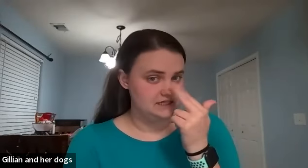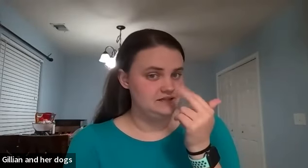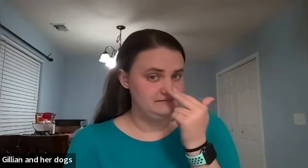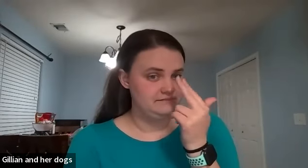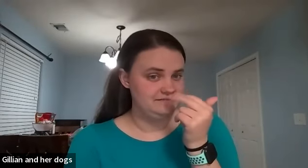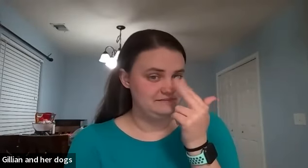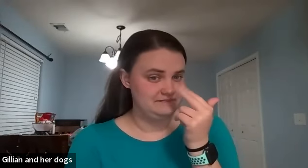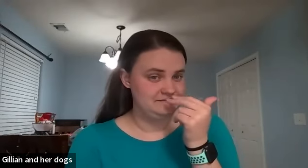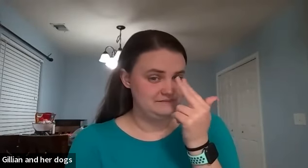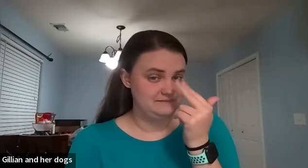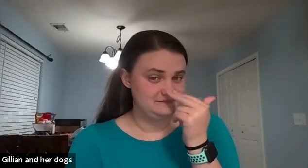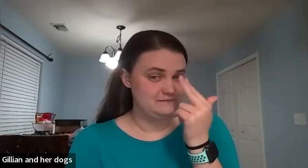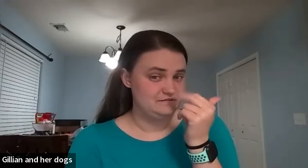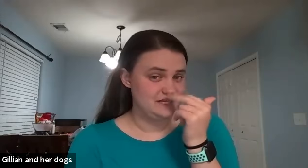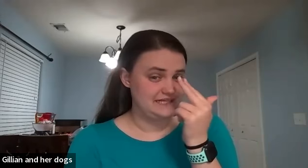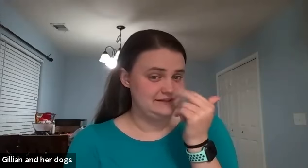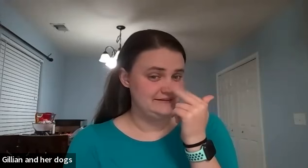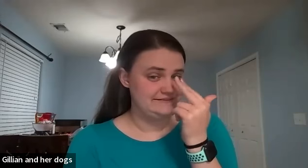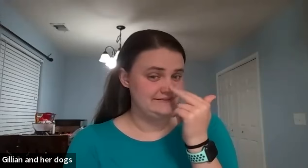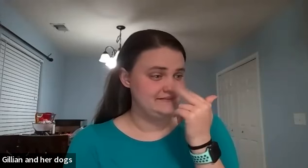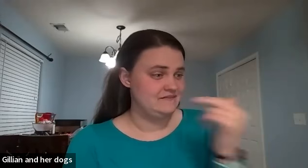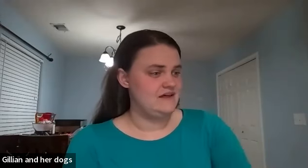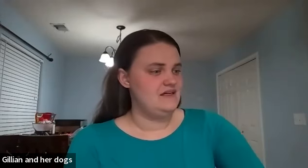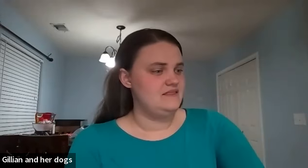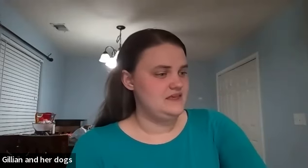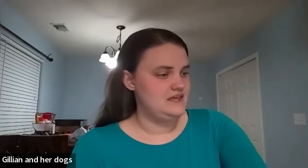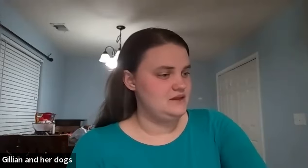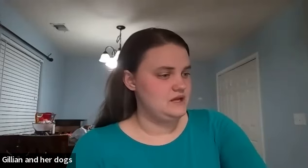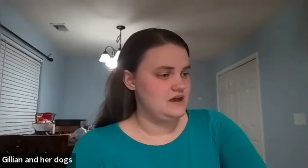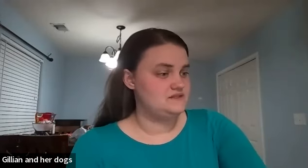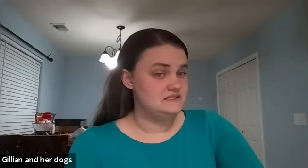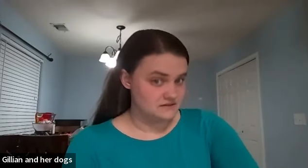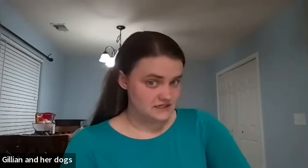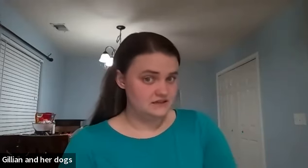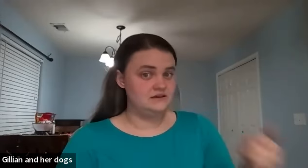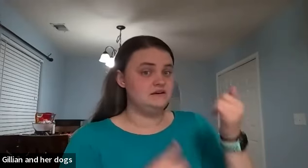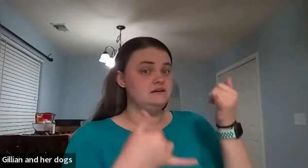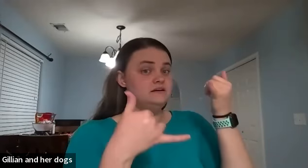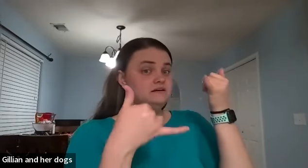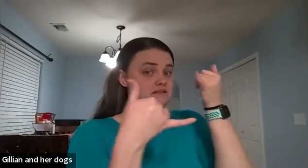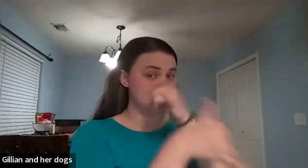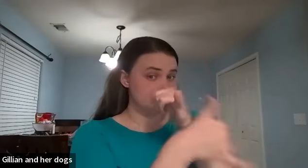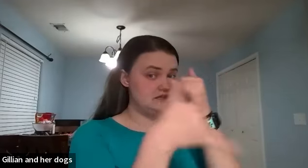funny then we have silly silly